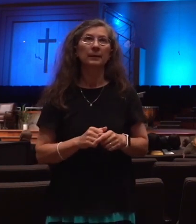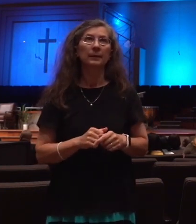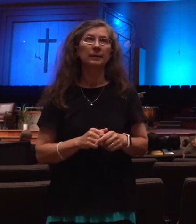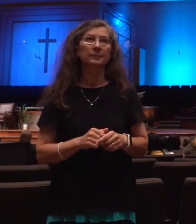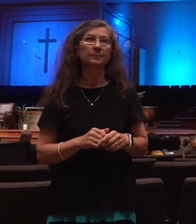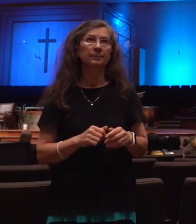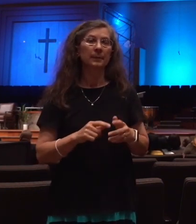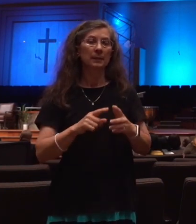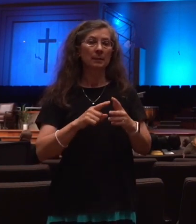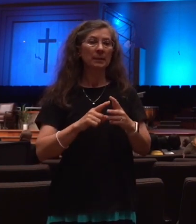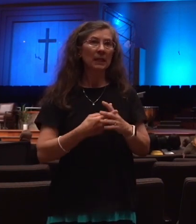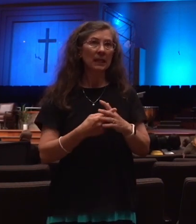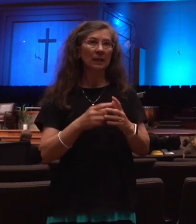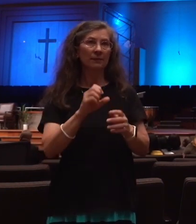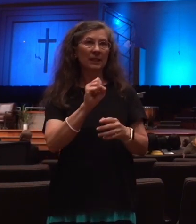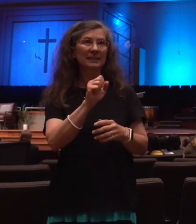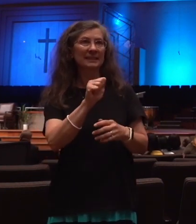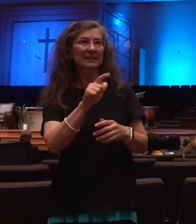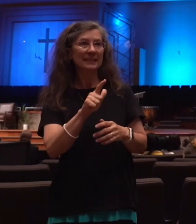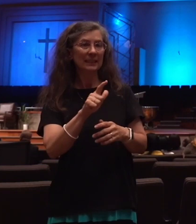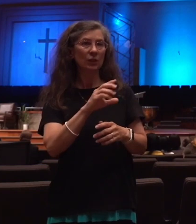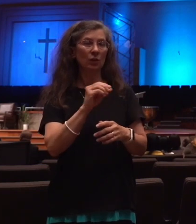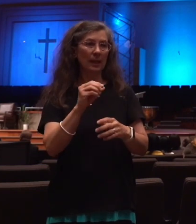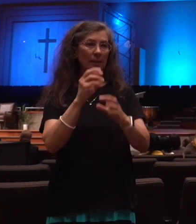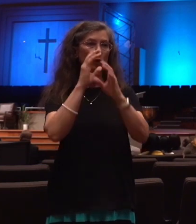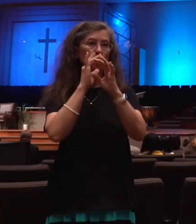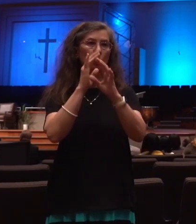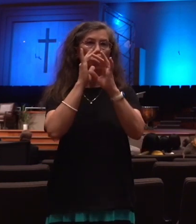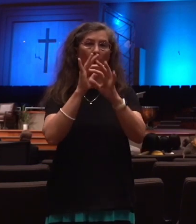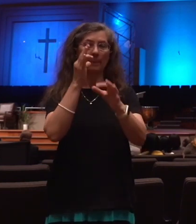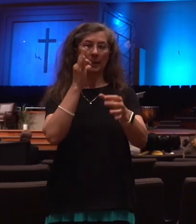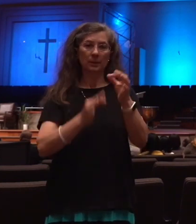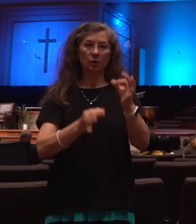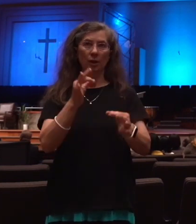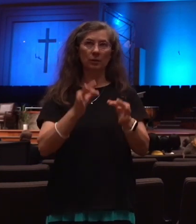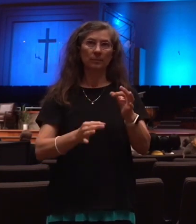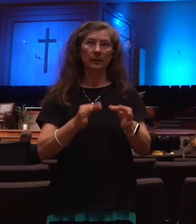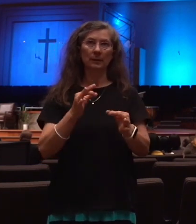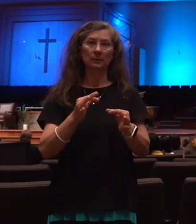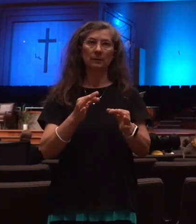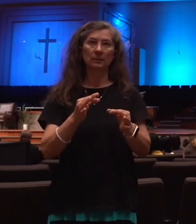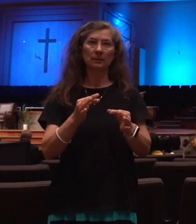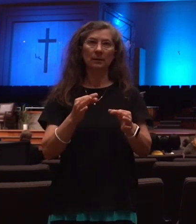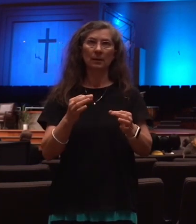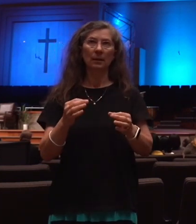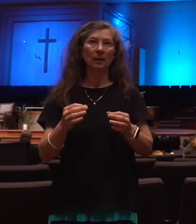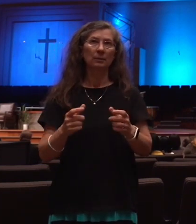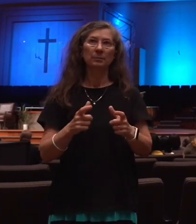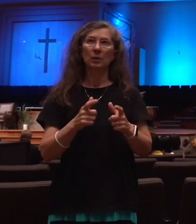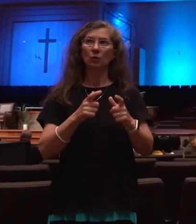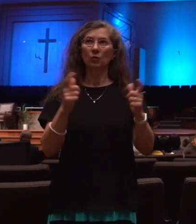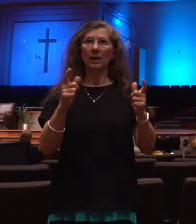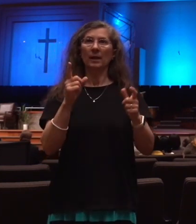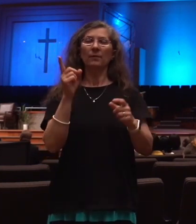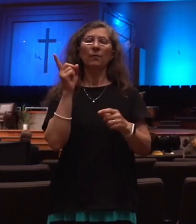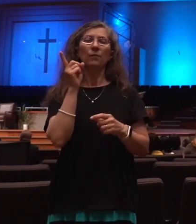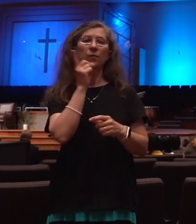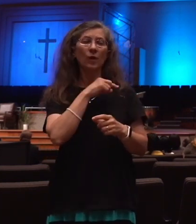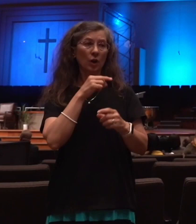the trumpet judgments that begin. The great apostasy explodes at that time,